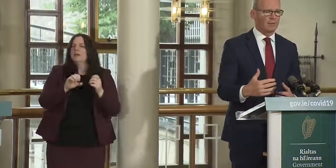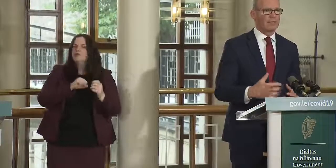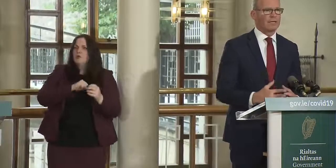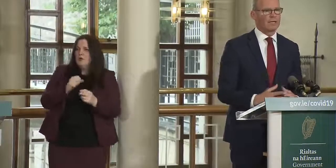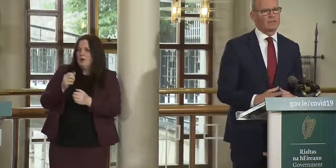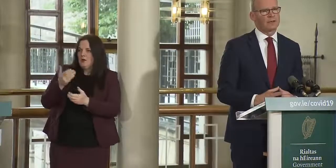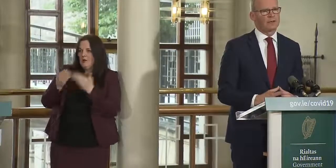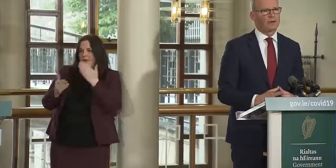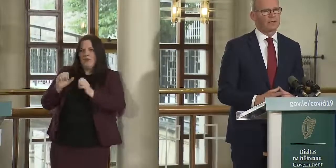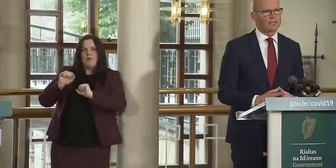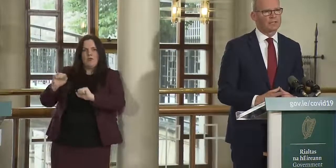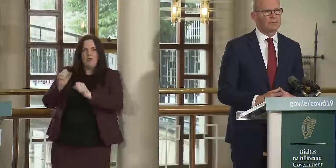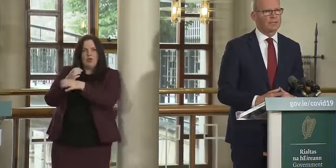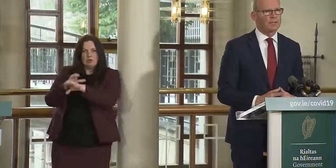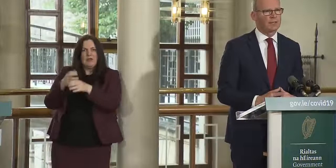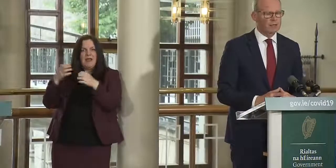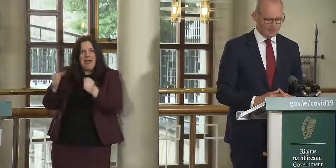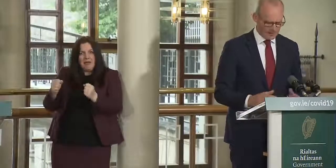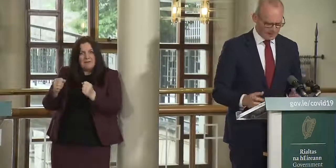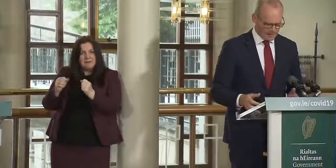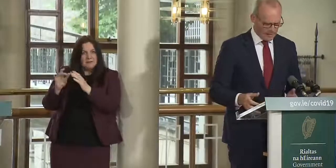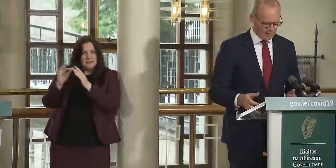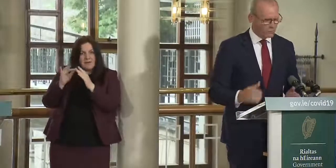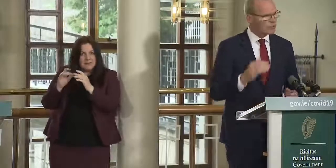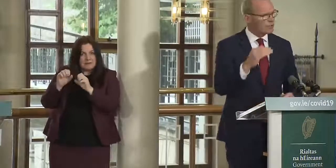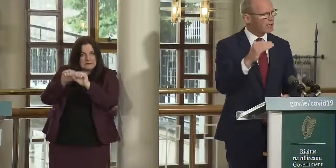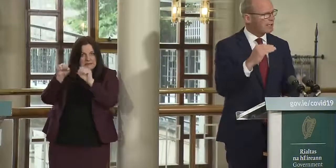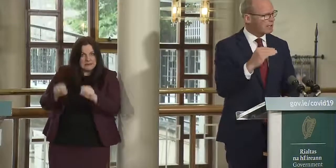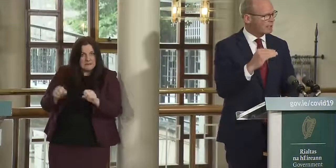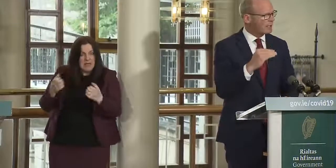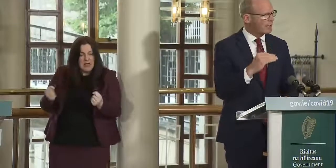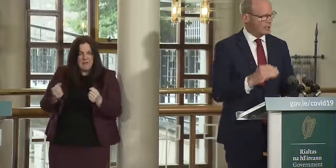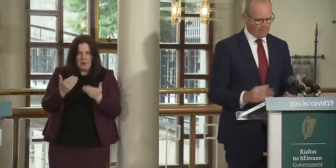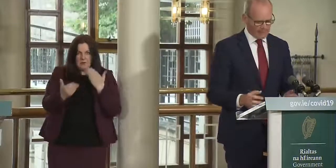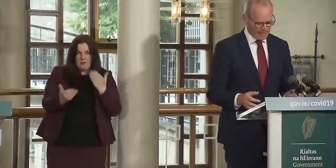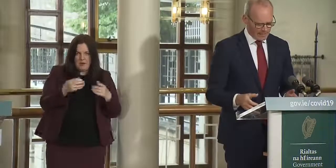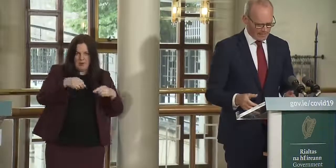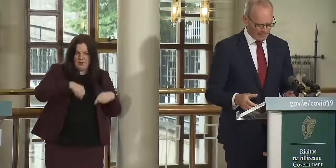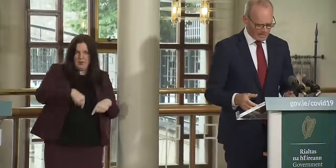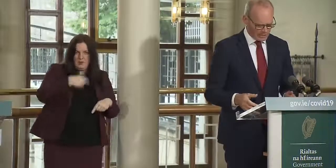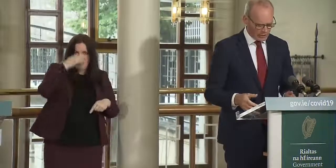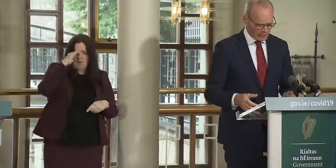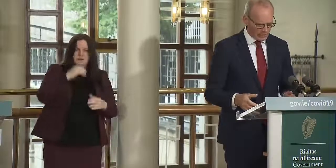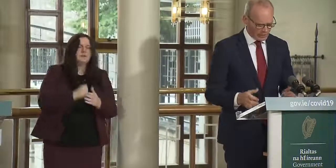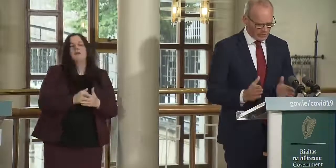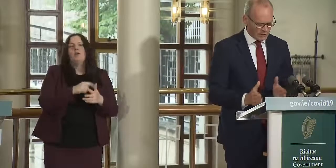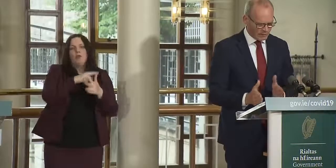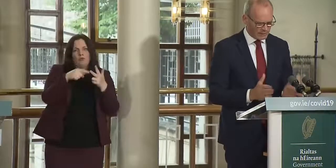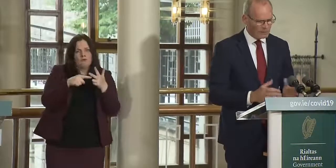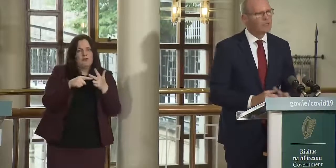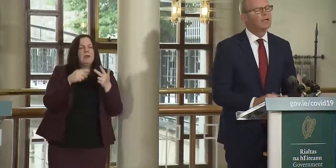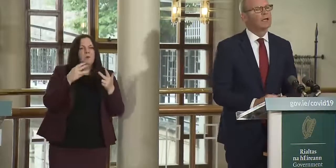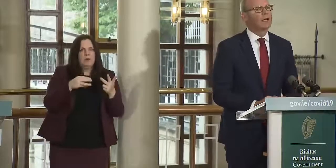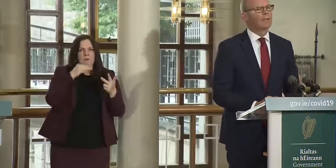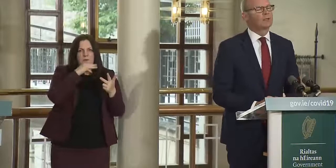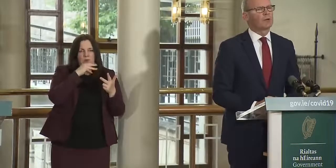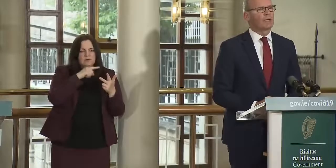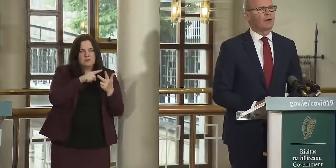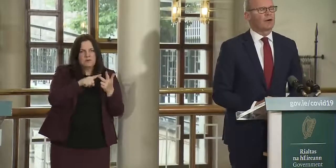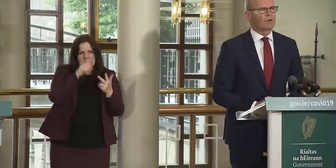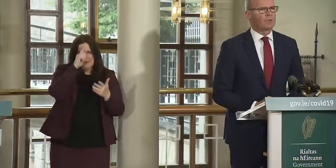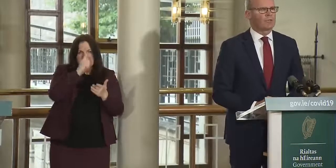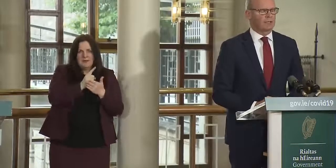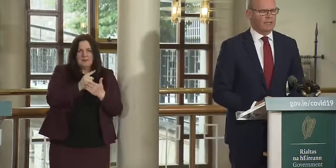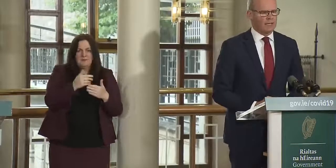like with like in terms of our own systems here and those three criteria um essentially will determine uh